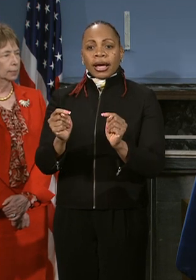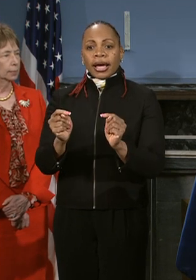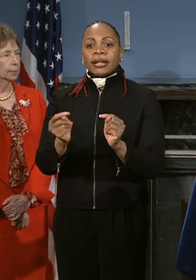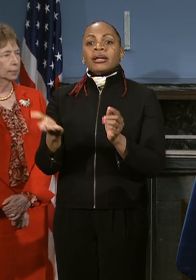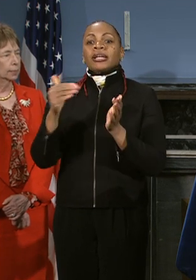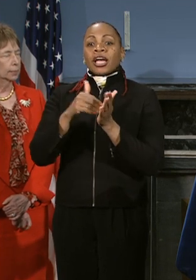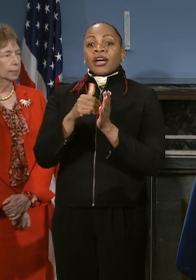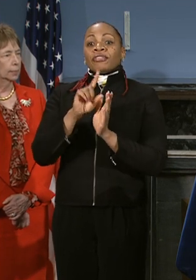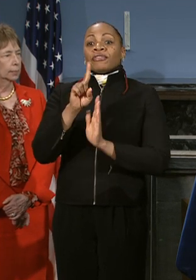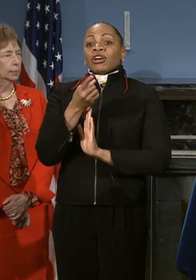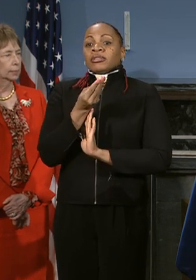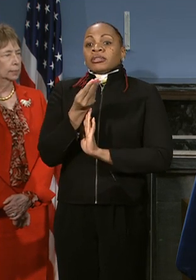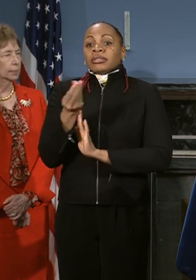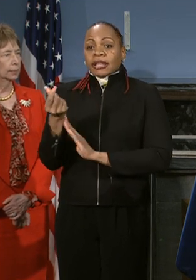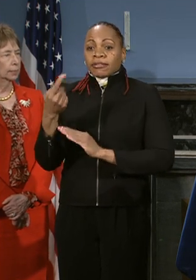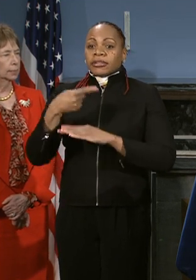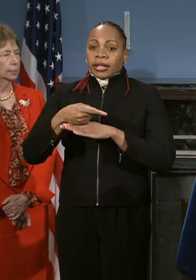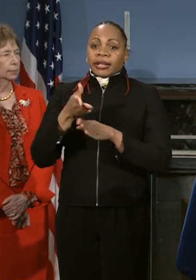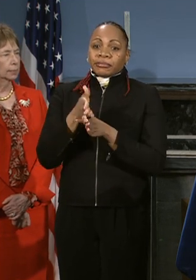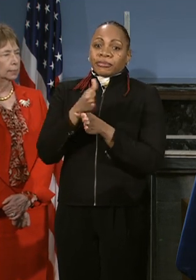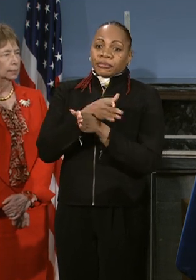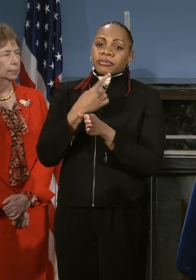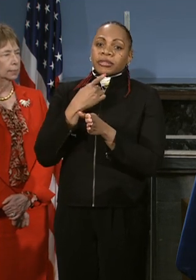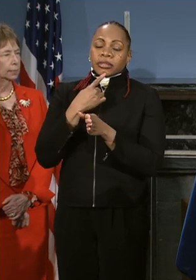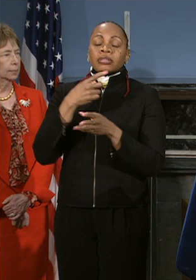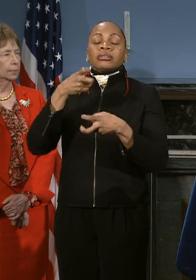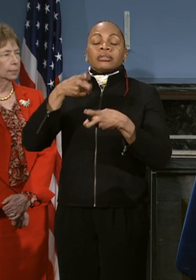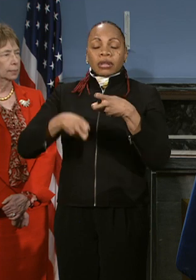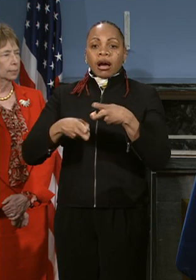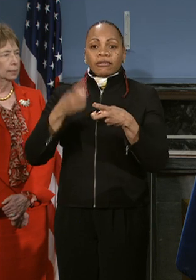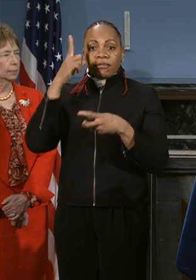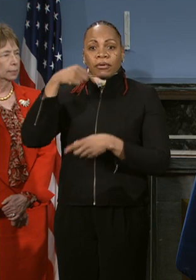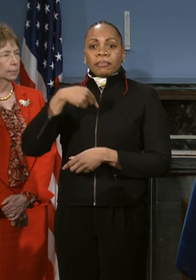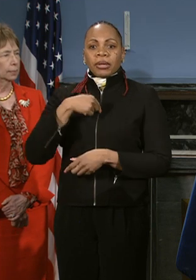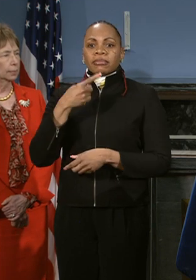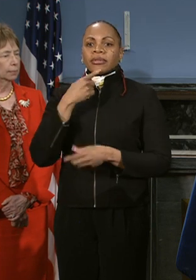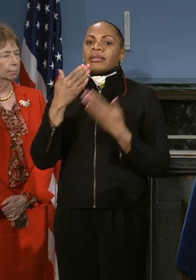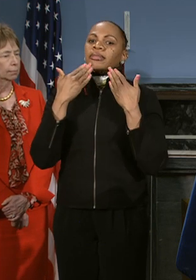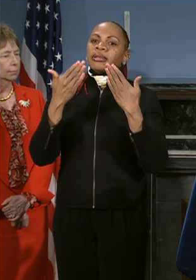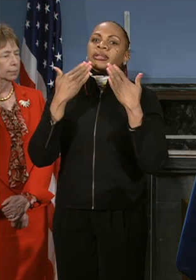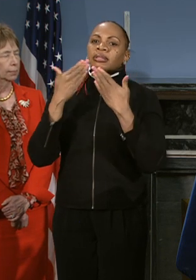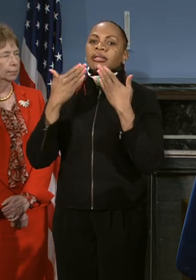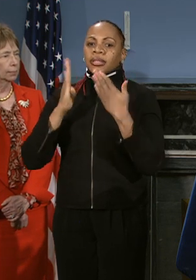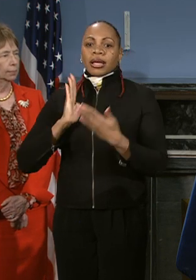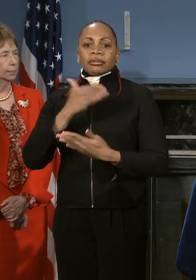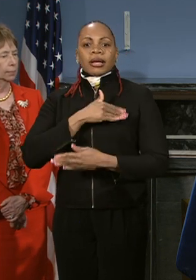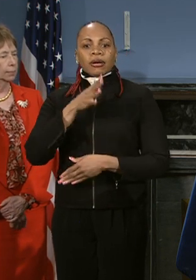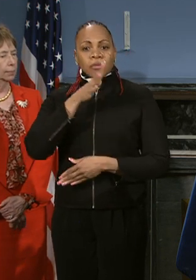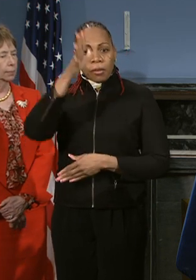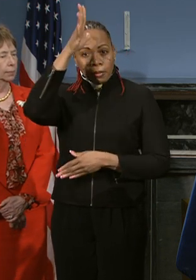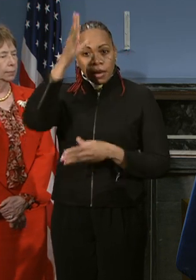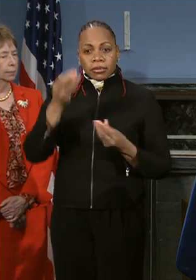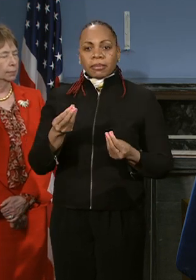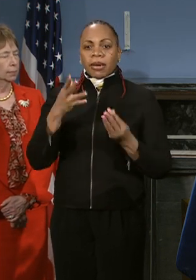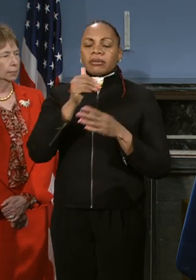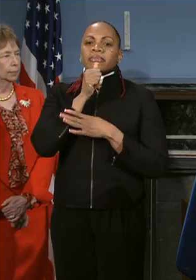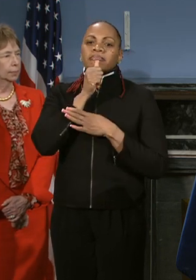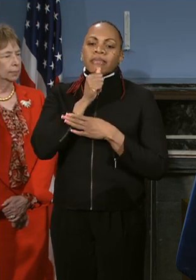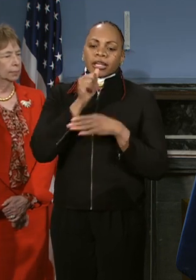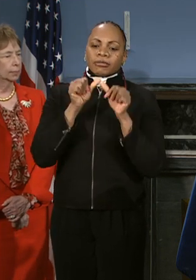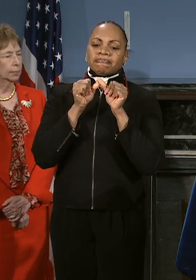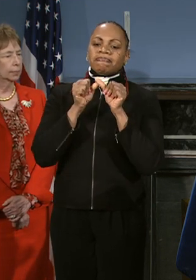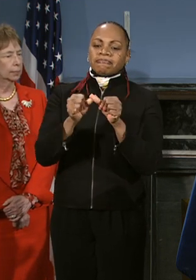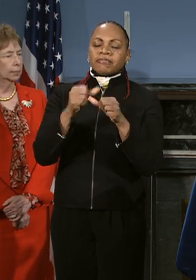first several days, as we indicated, will be extremely difficult. And so for me, I want to just say thank you to our parents for all their patience and perseverance